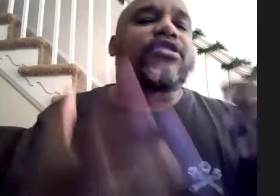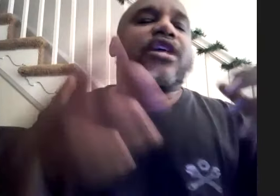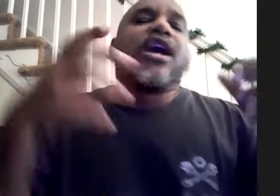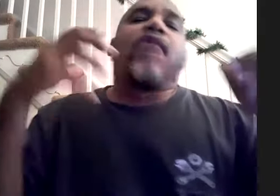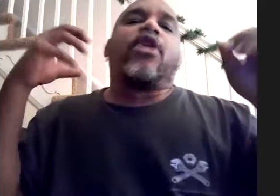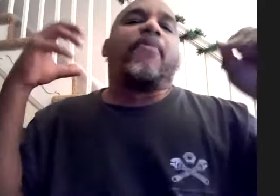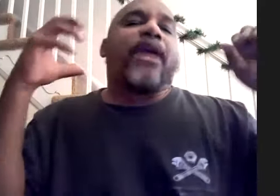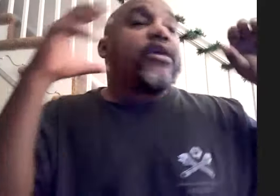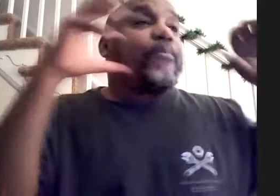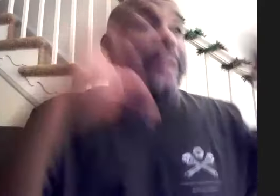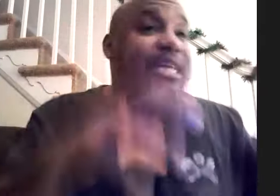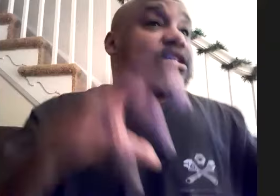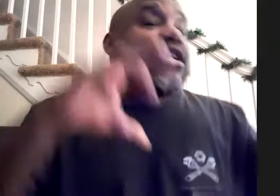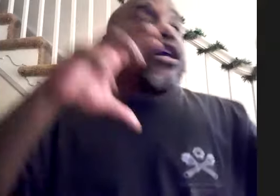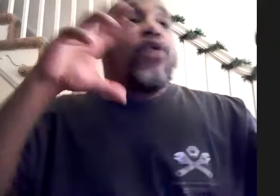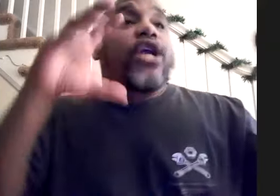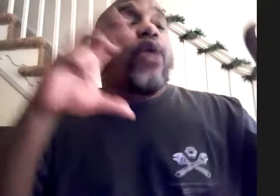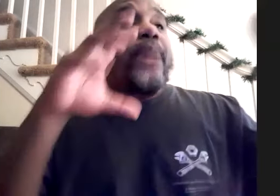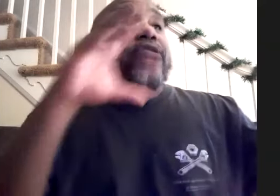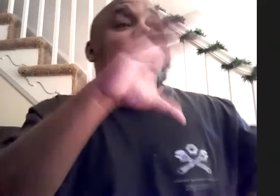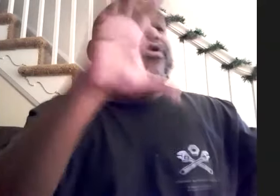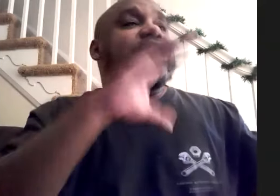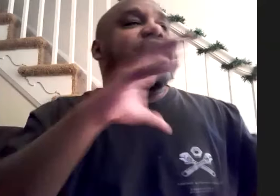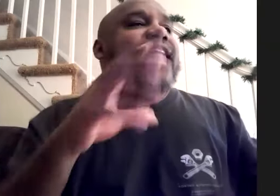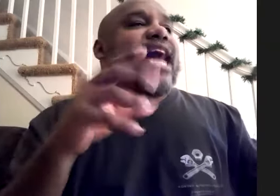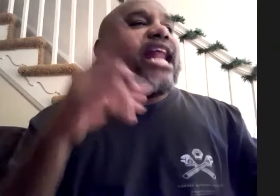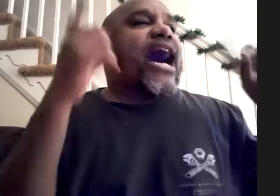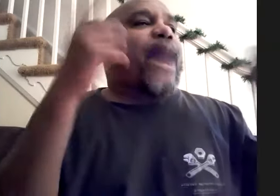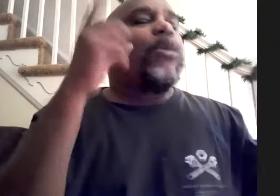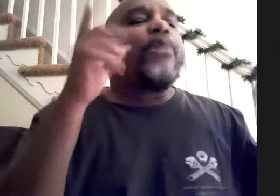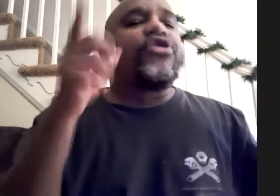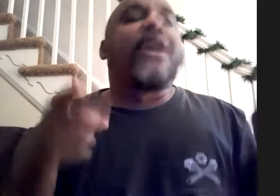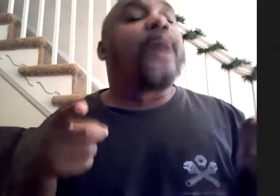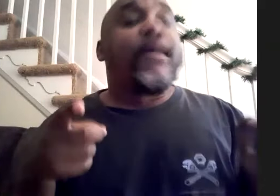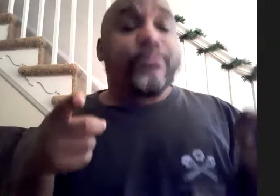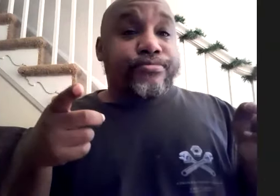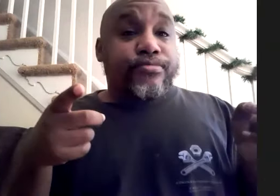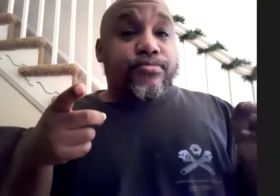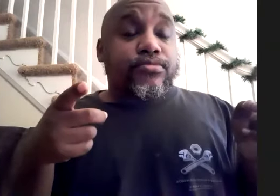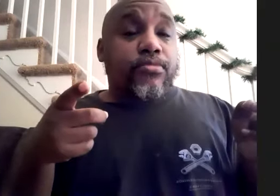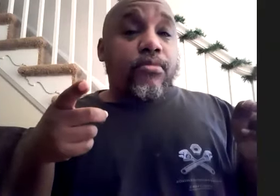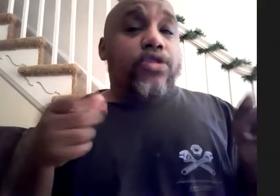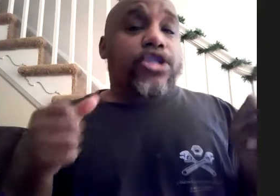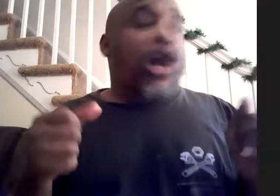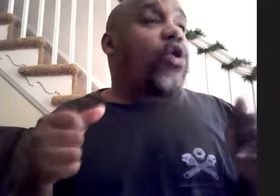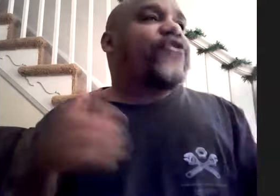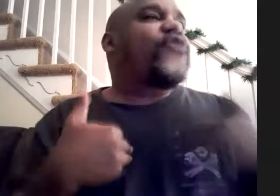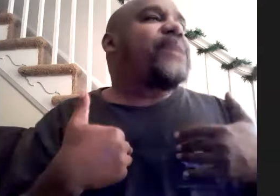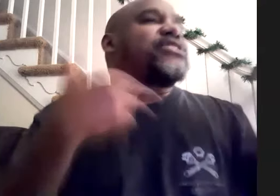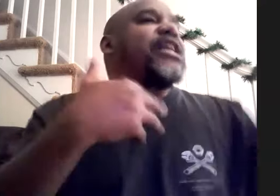i want to know about beats i want to know about different things like that i pull both of them up so it's for me it's like